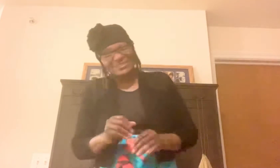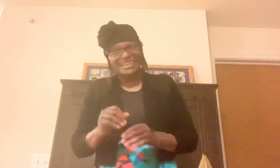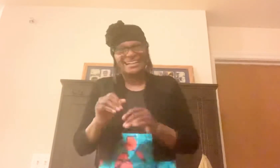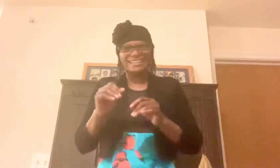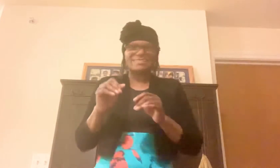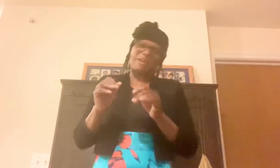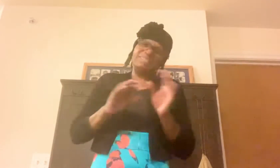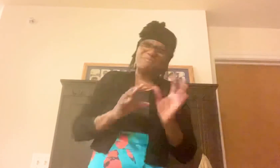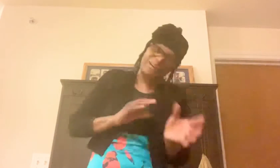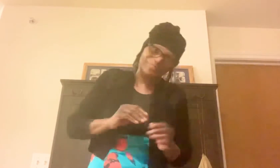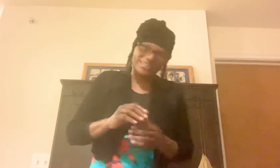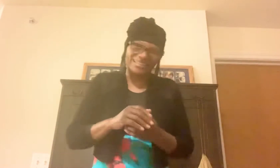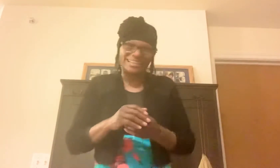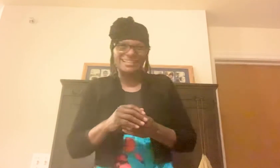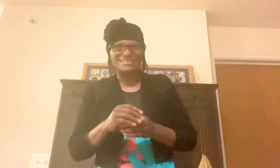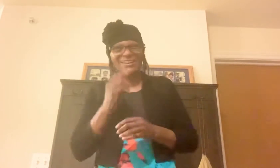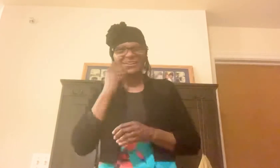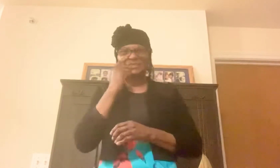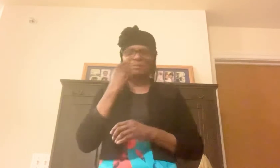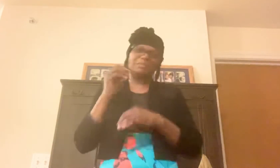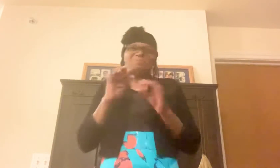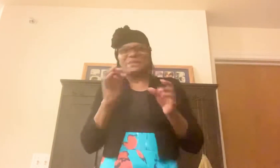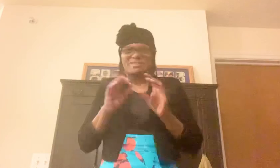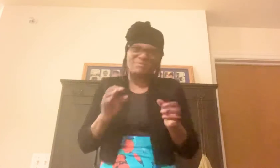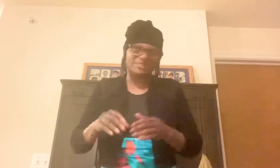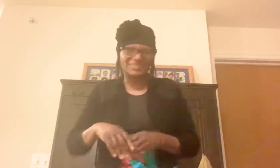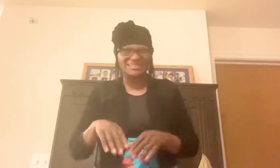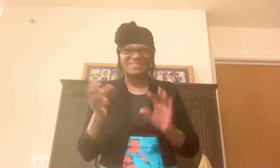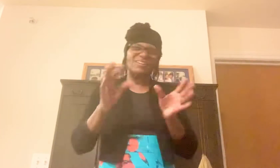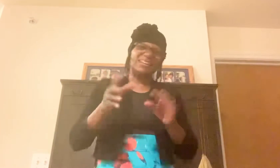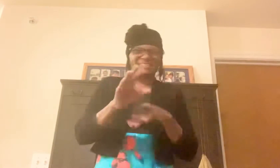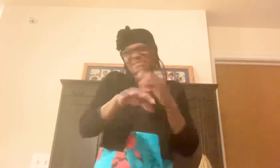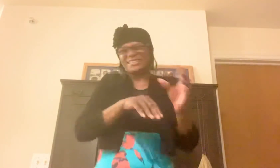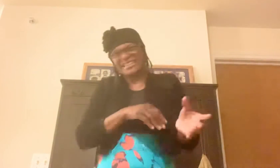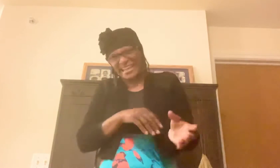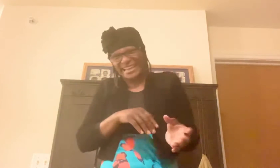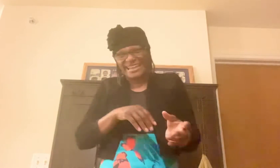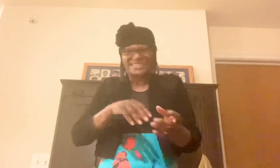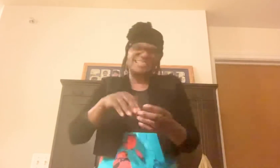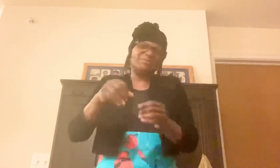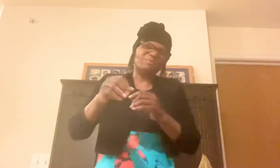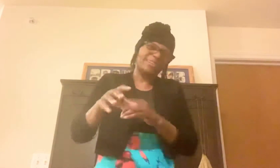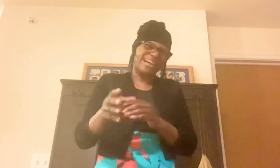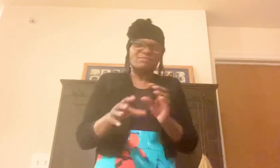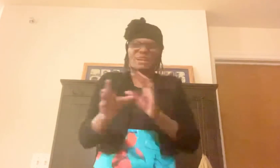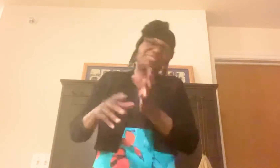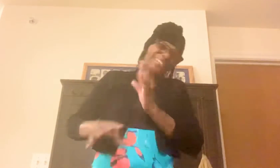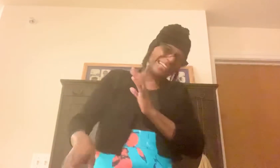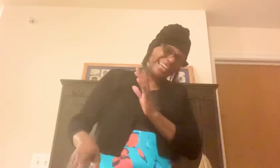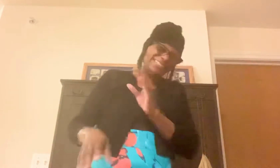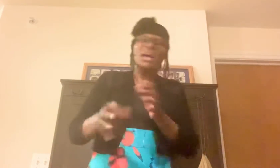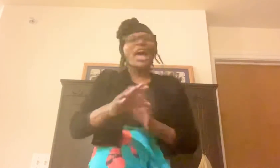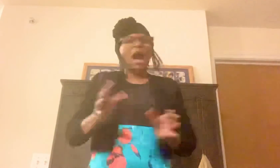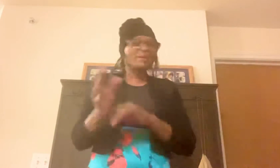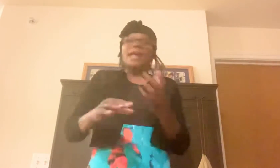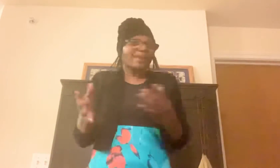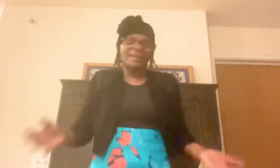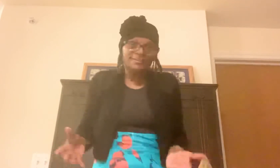donuts and my little muffins you know i said my little mini muffins and all that just the glaze and the pecan without the glaze i mean it looks